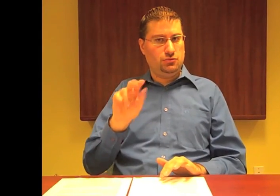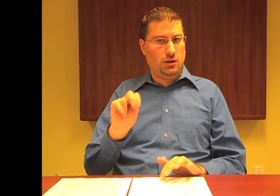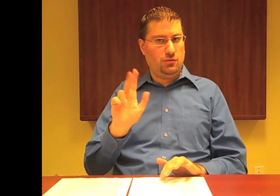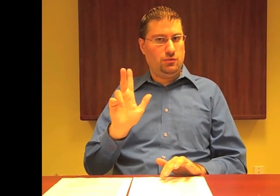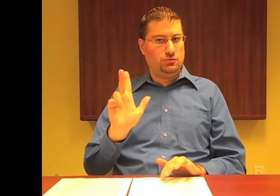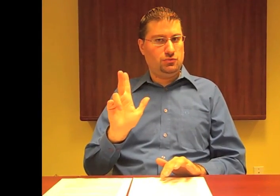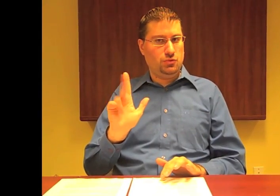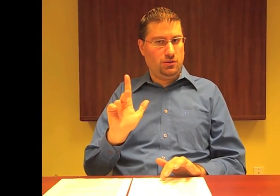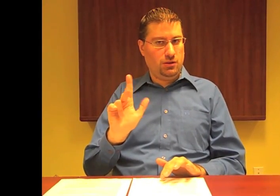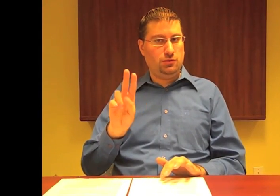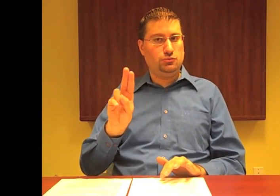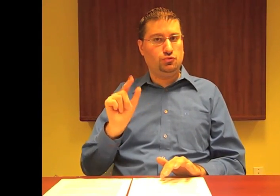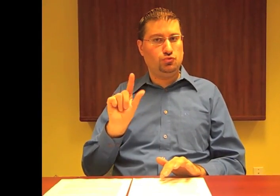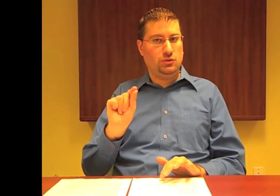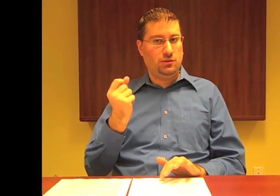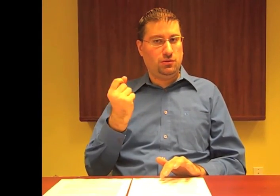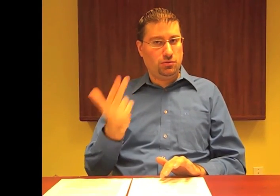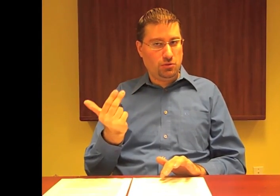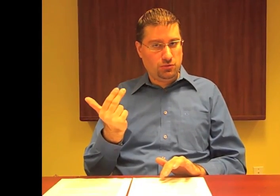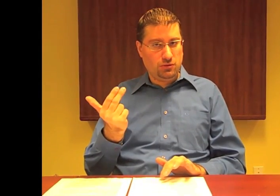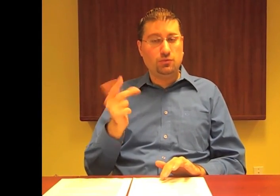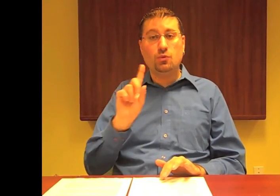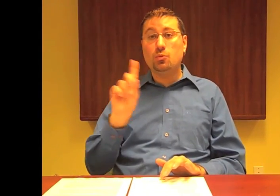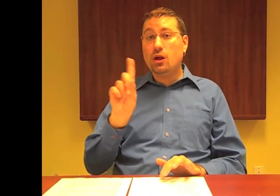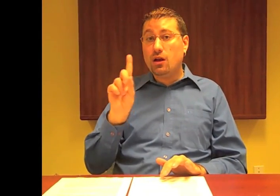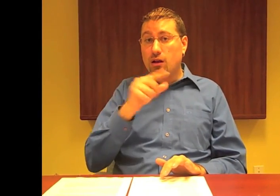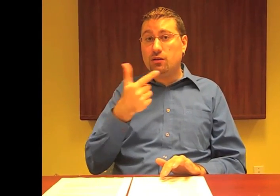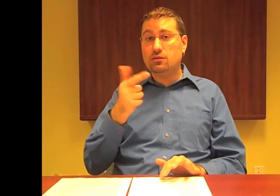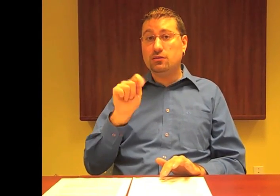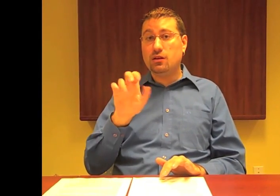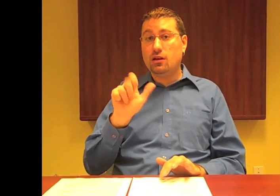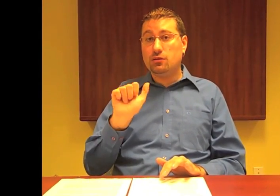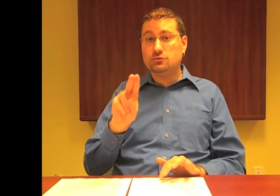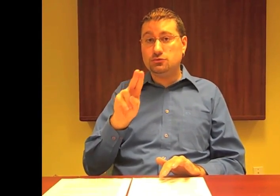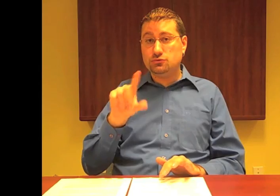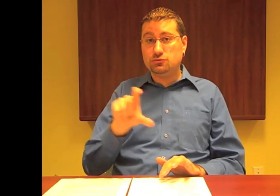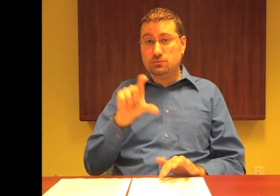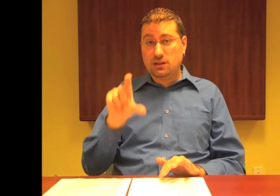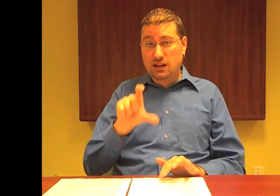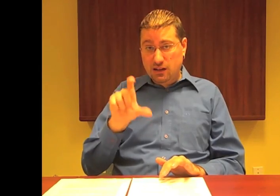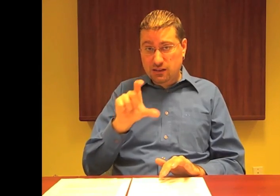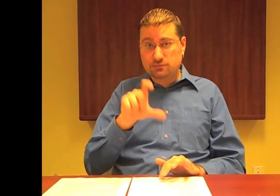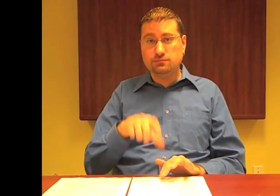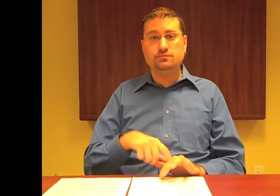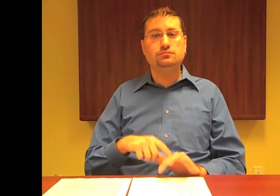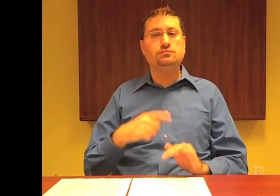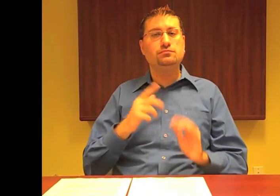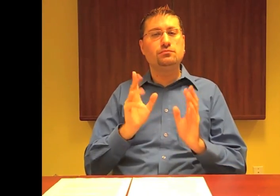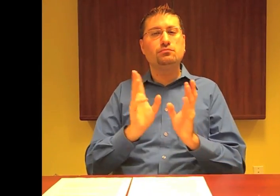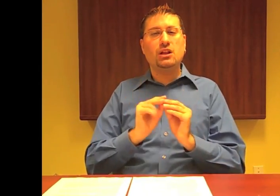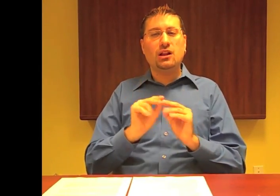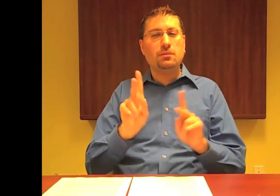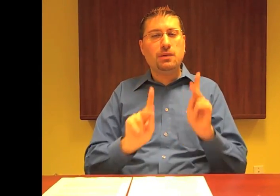CRTC headquarters, held on Wednesday, January 23rd, 2013, in Gatineau, Quebec.